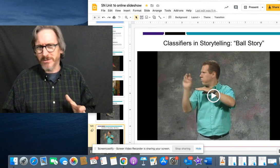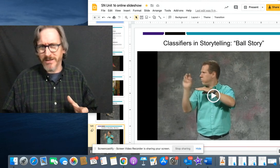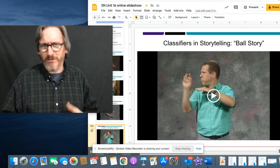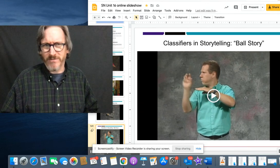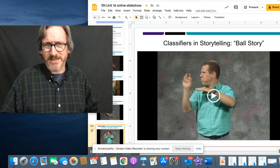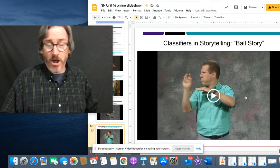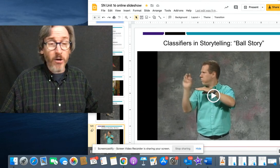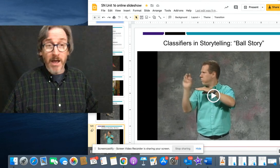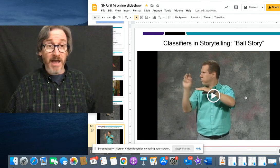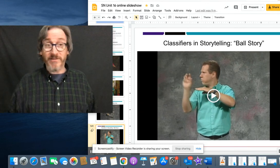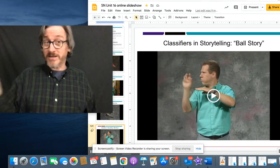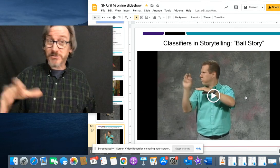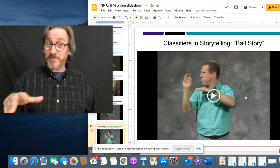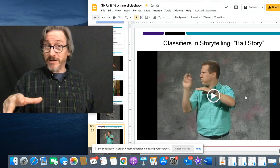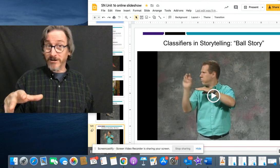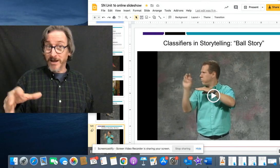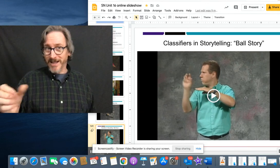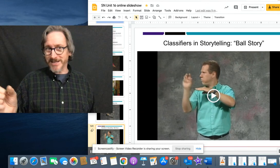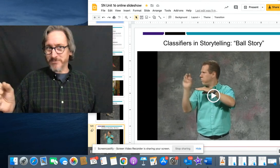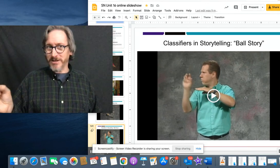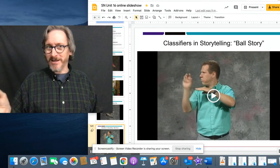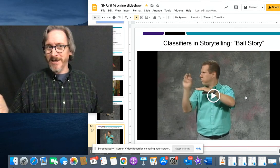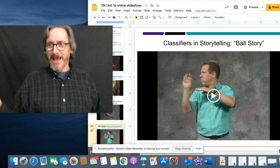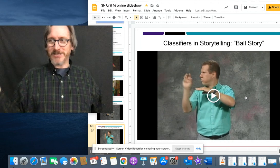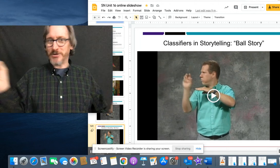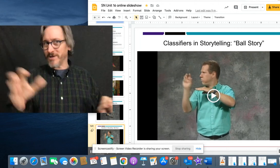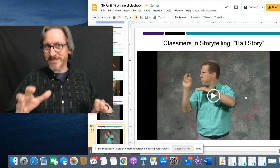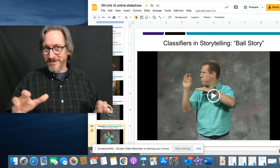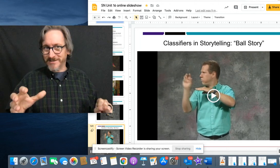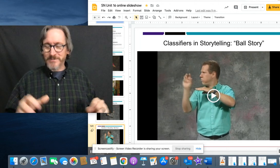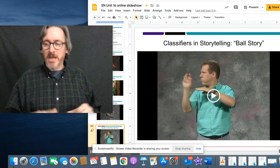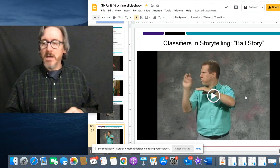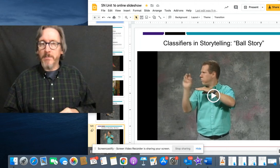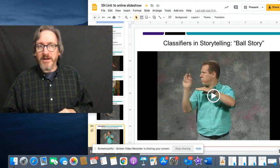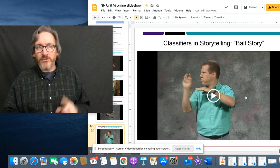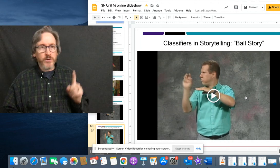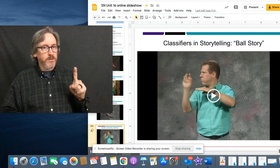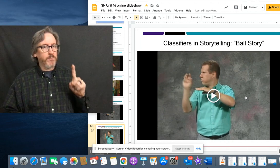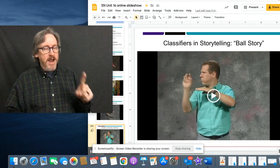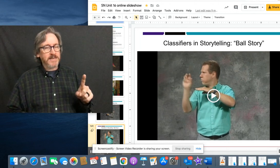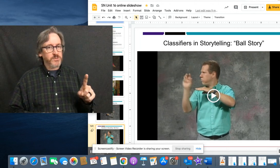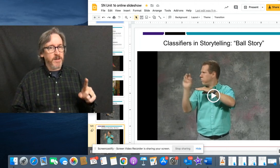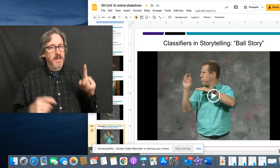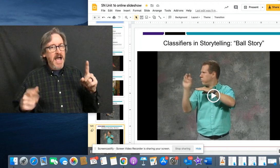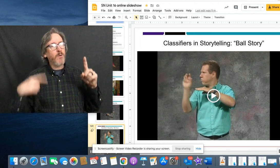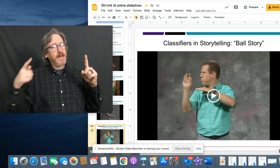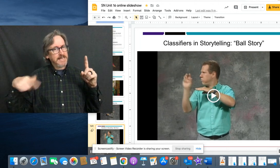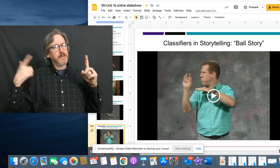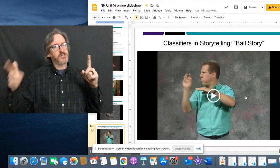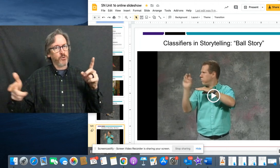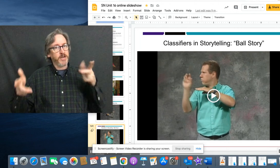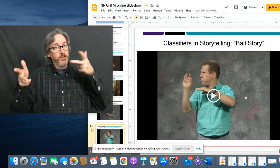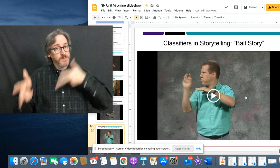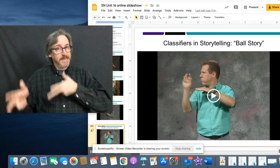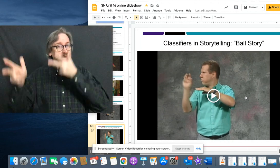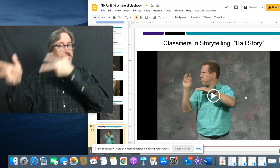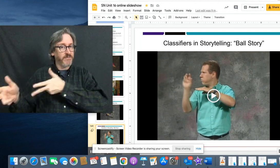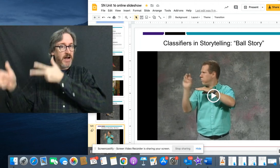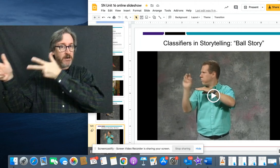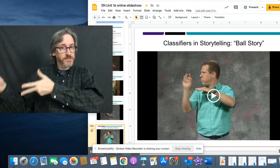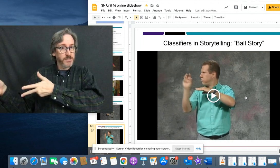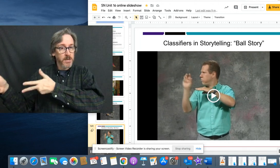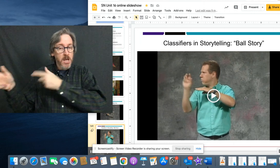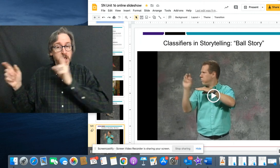noticeable if all of a sudden, oh, I've got a script here. It doesn't really answer your question. But if you can practice with, how would I tell a story using